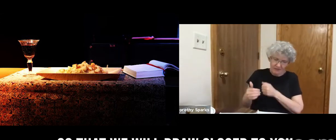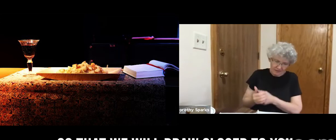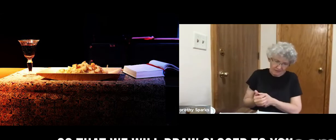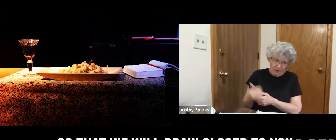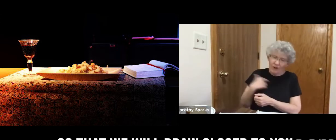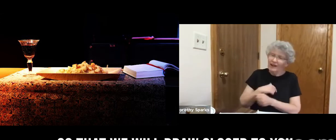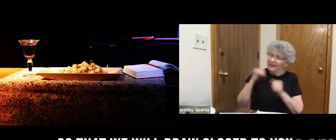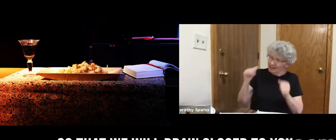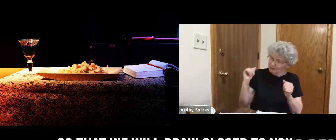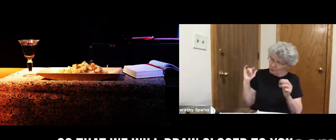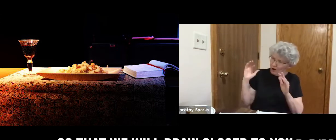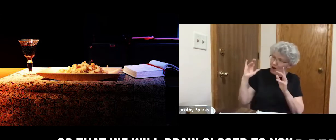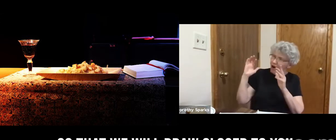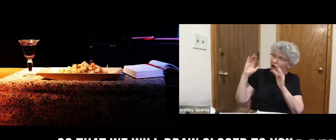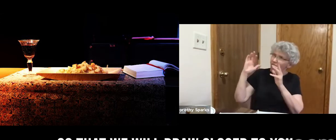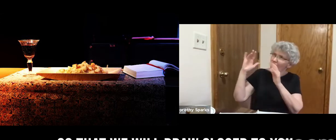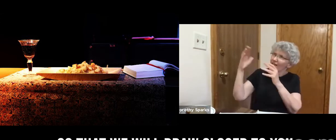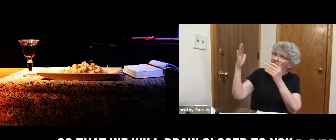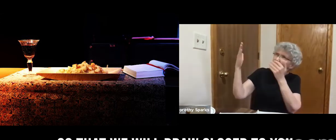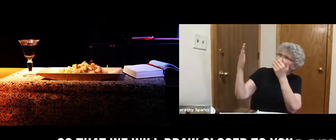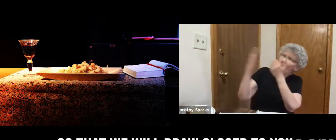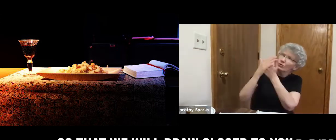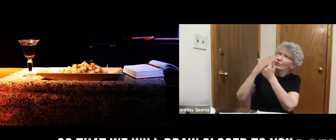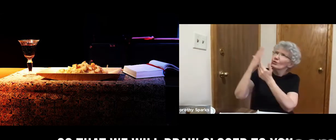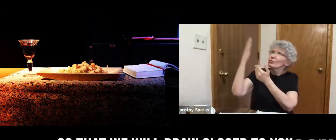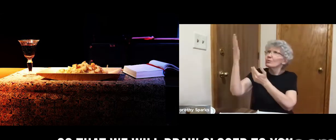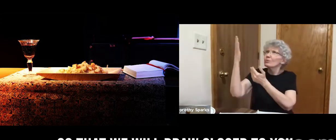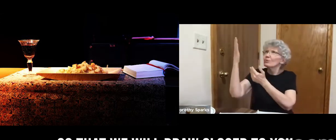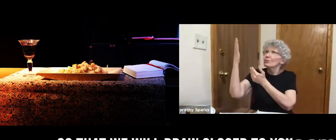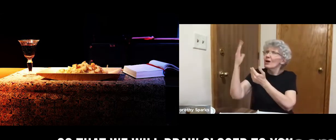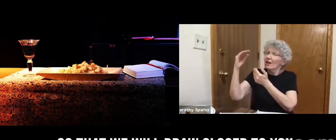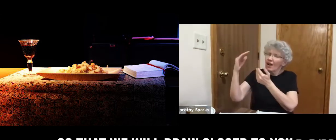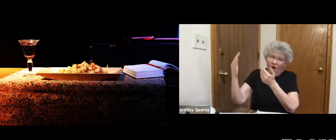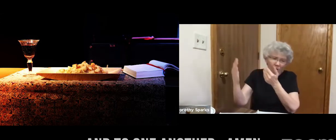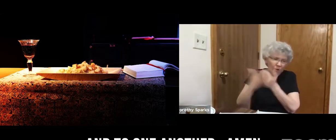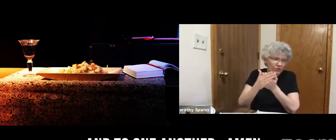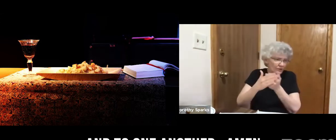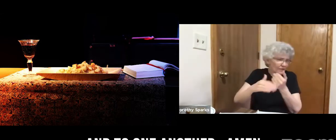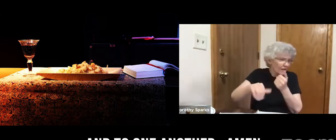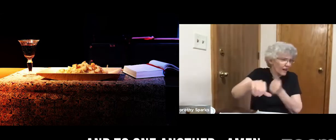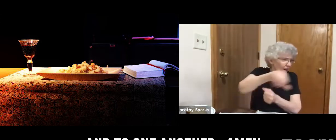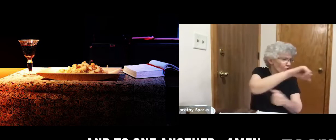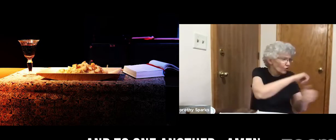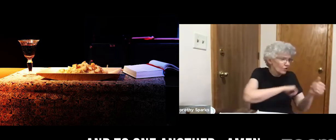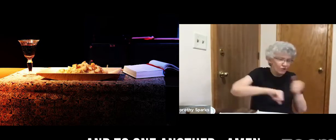So that we will draw closer to you and to one another.